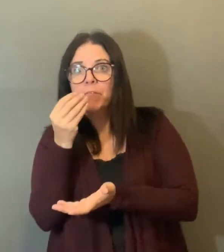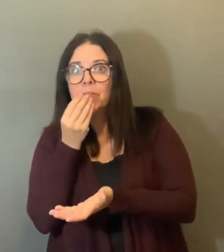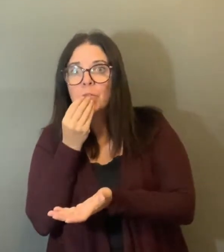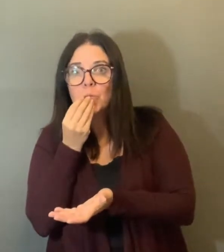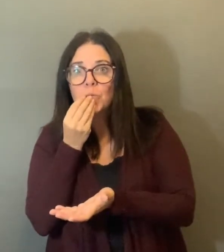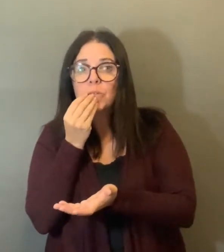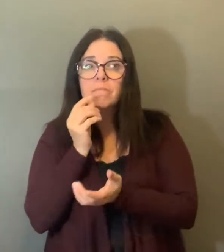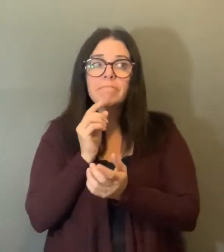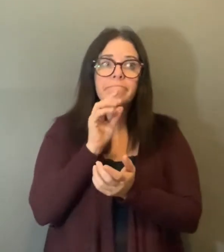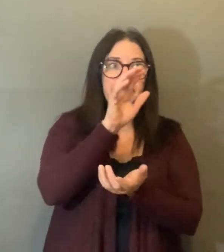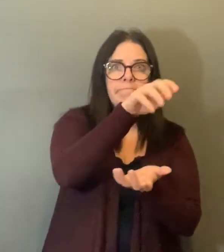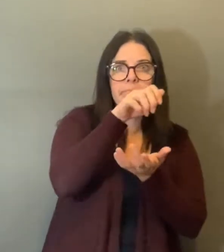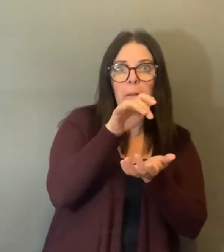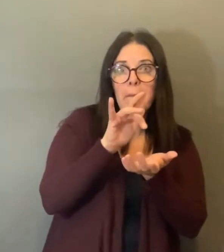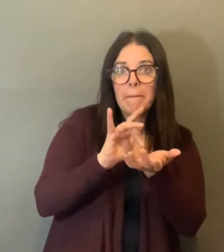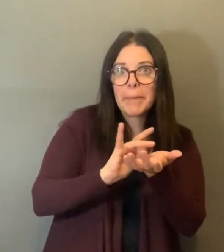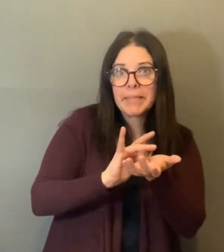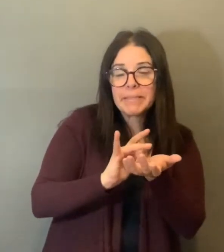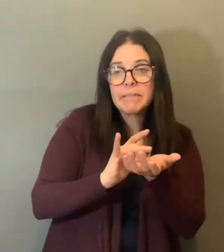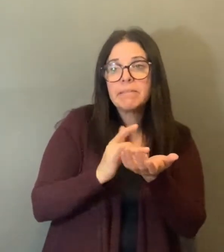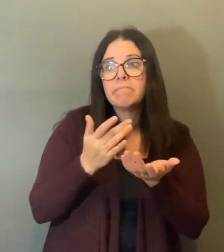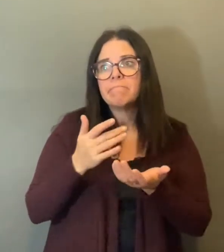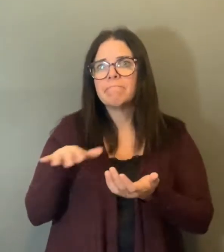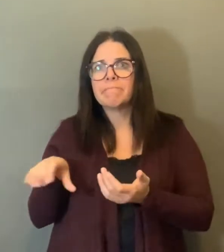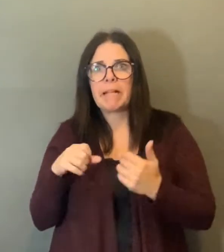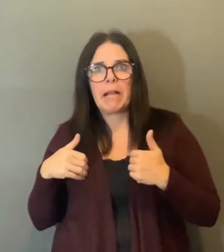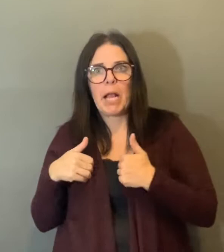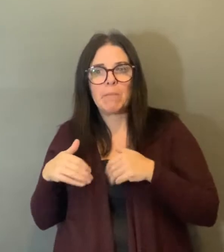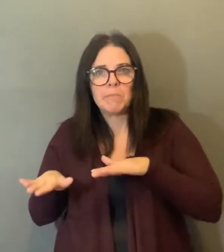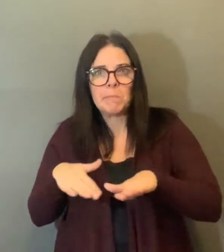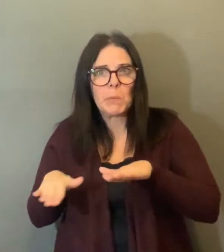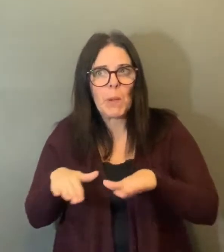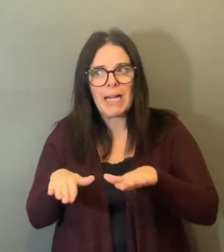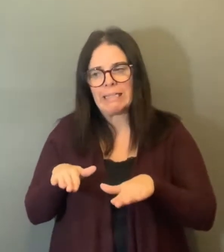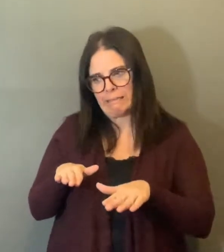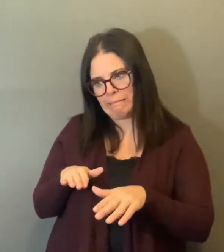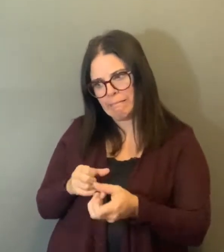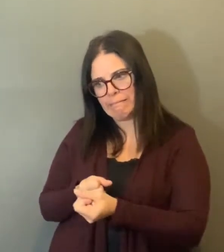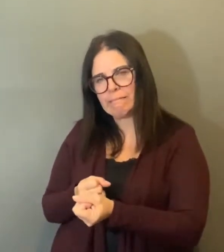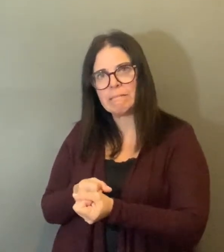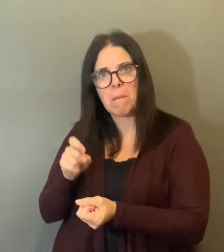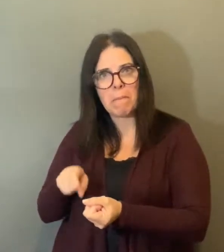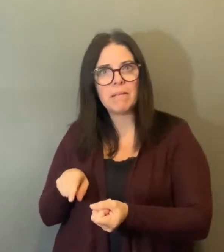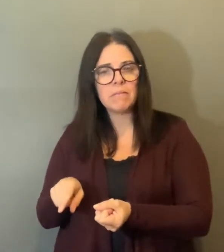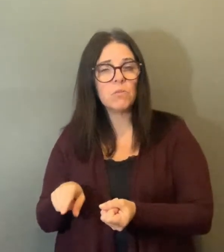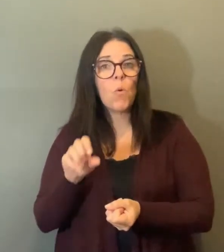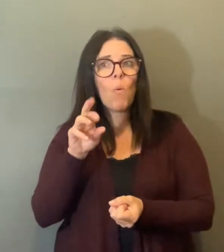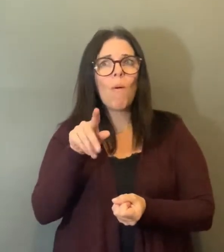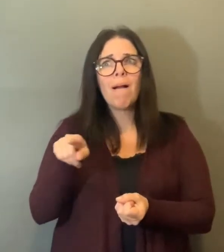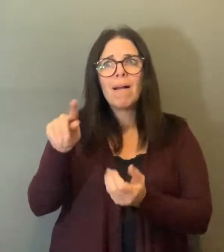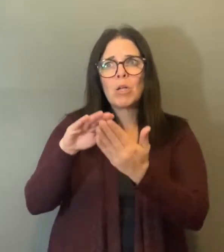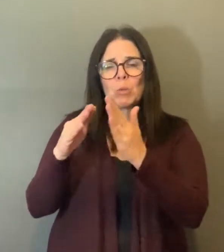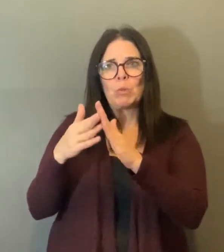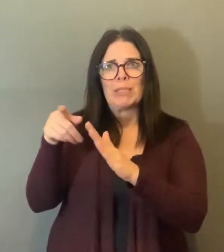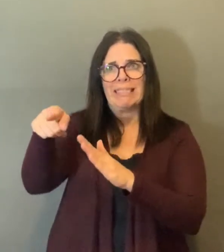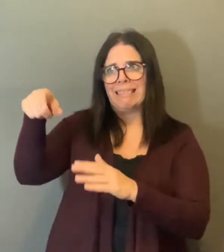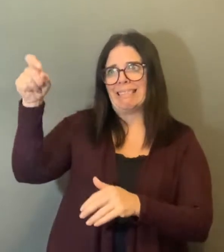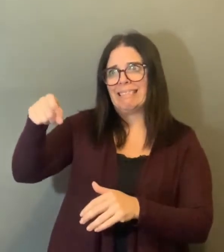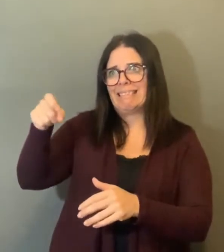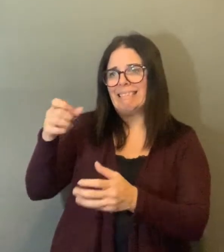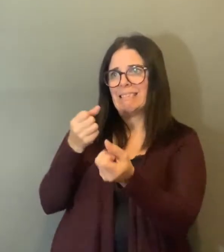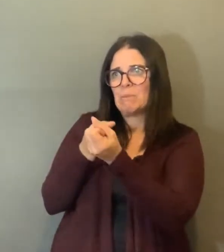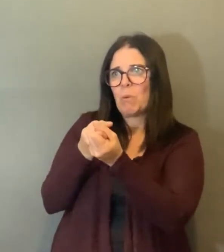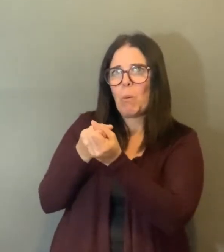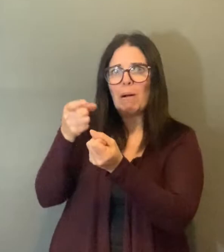services, shopping for groceries, picking up medication, walking pets when required, or supporting vulnerable community